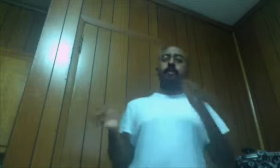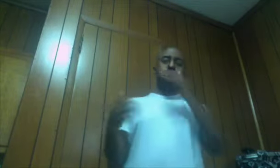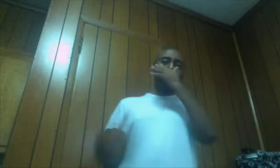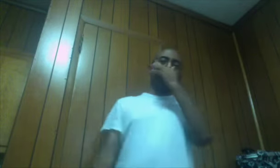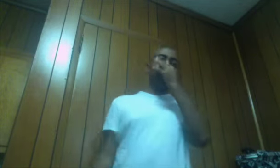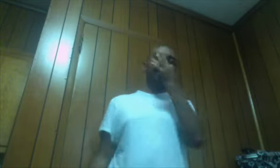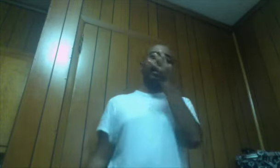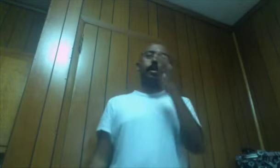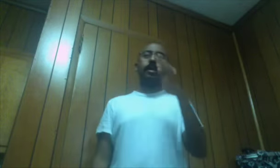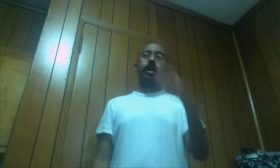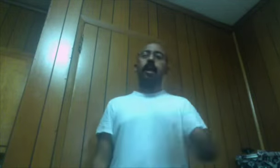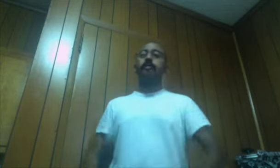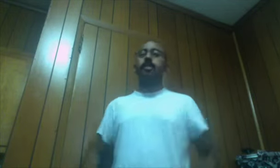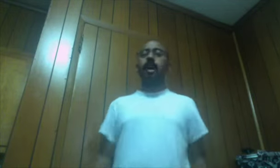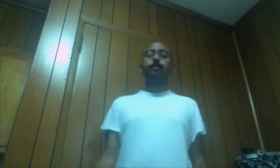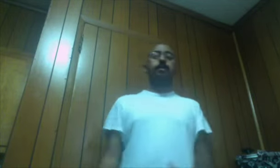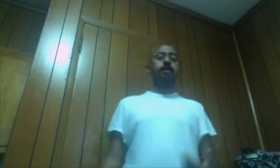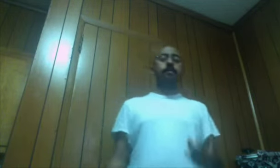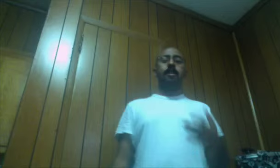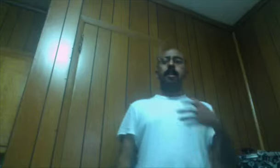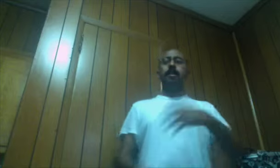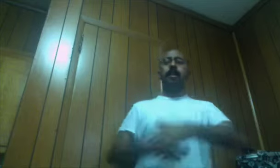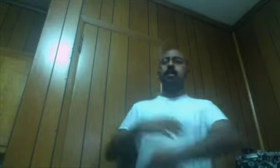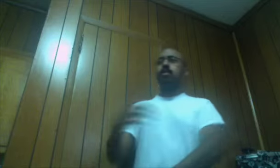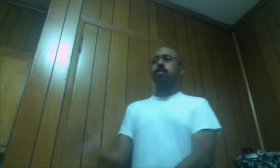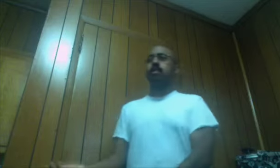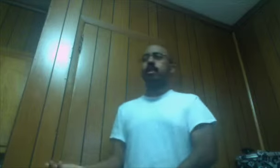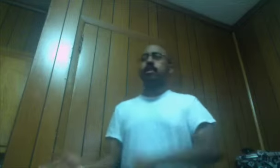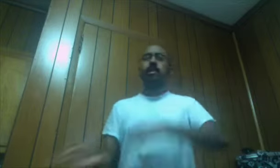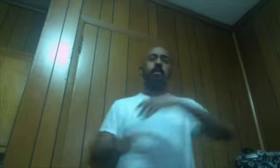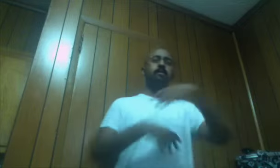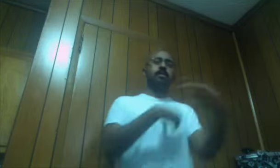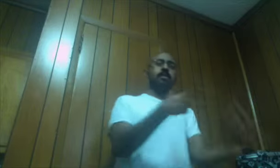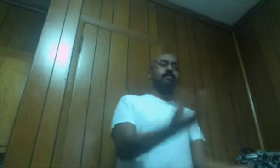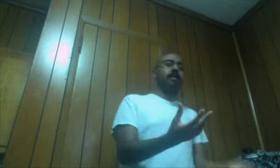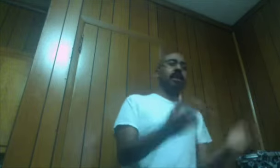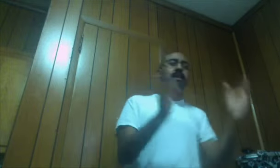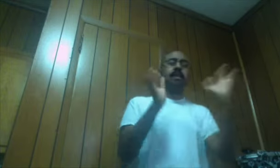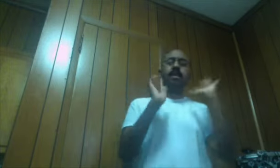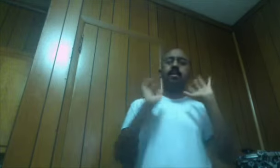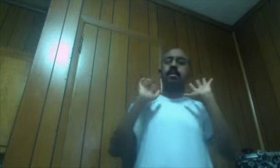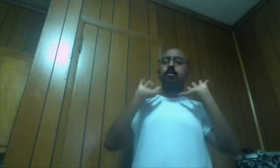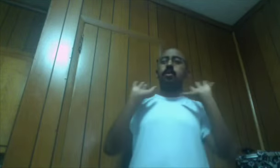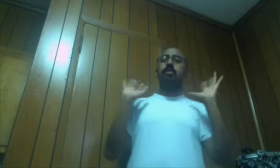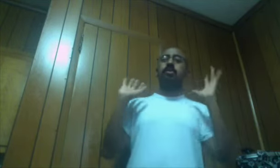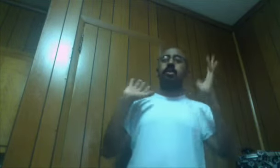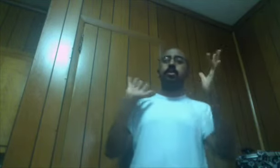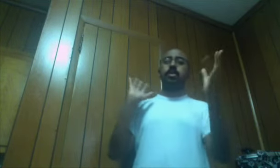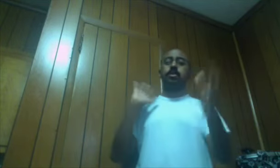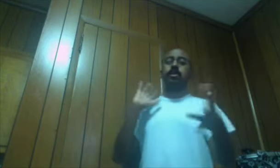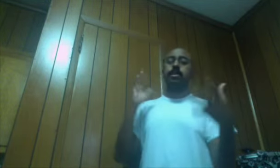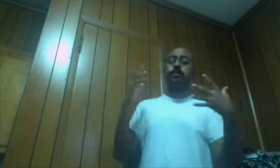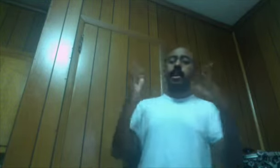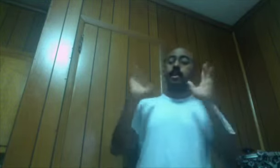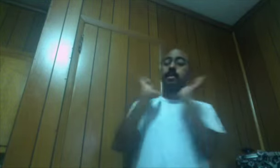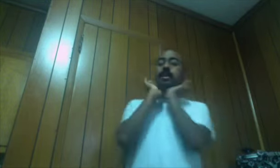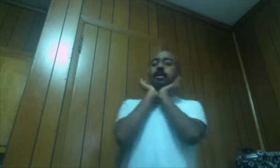these Transplants Have this Happen to them They go crazy It overruns Their brain And they get This weird Cartoonish Mask That